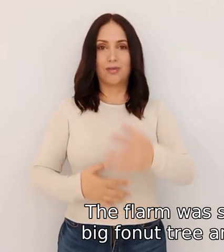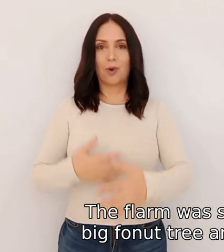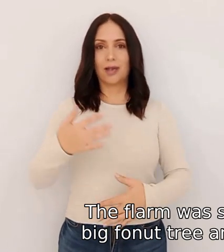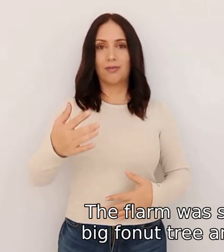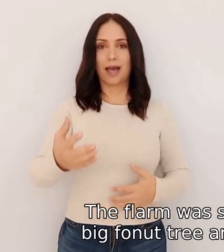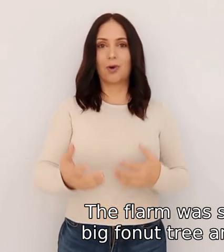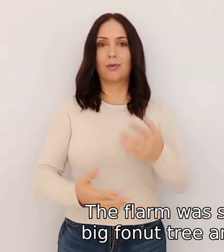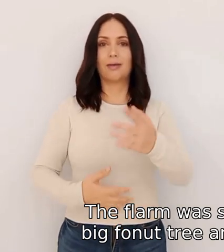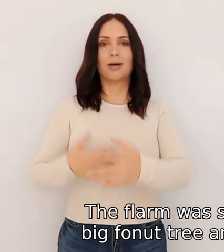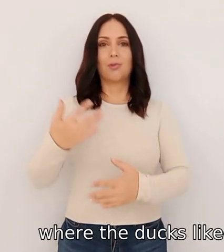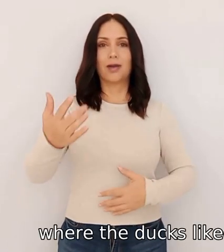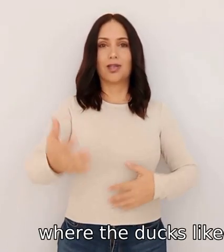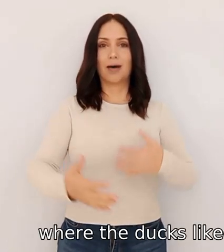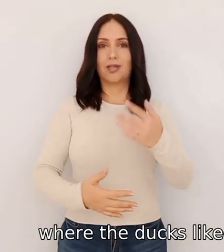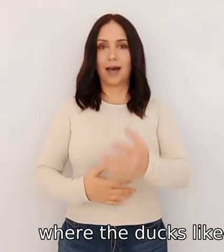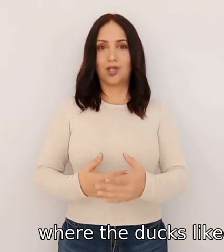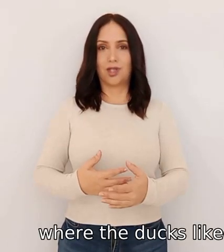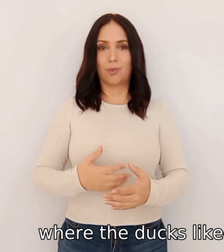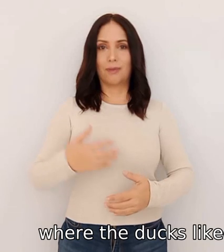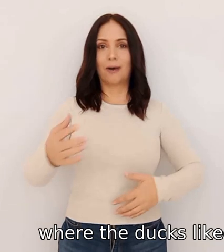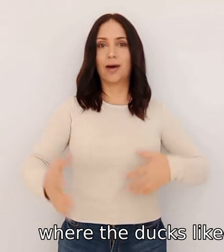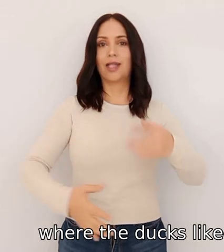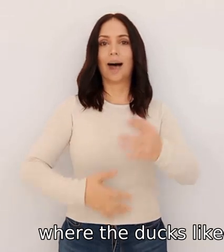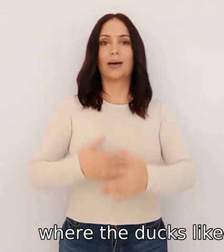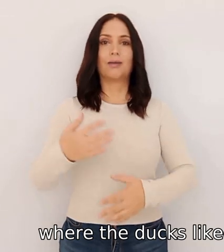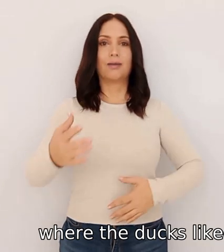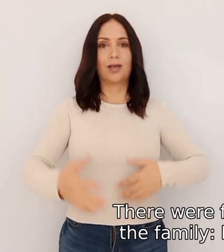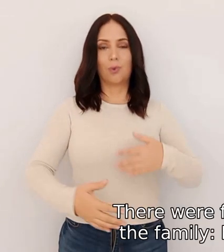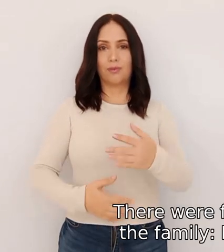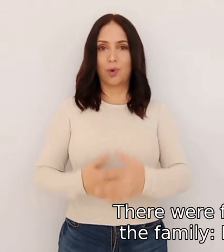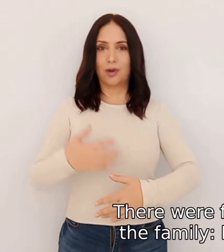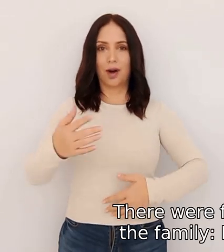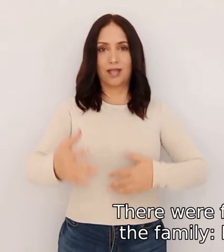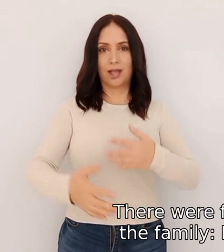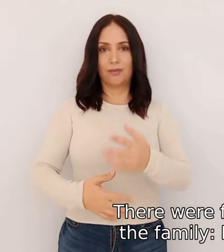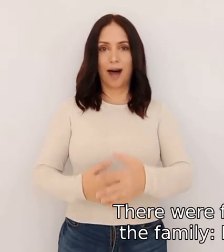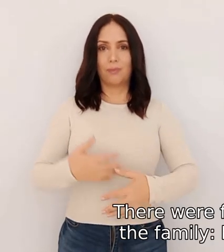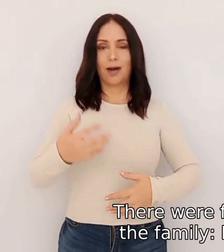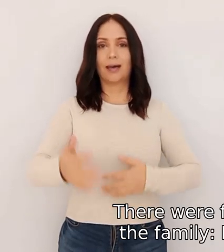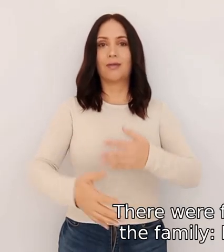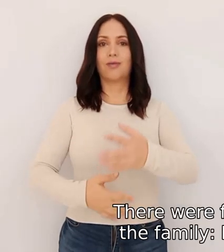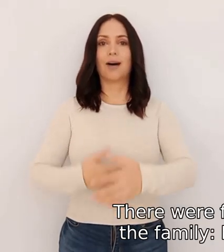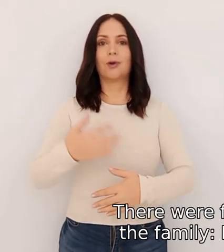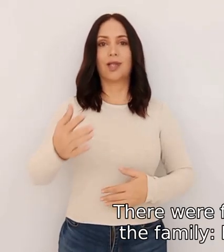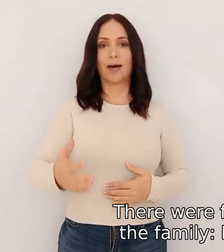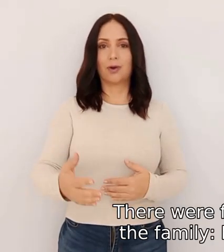a flowing field where the ducks liked to swim every day there were four ducks in the family father duck